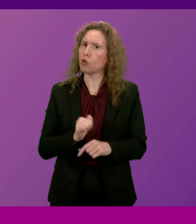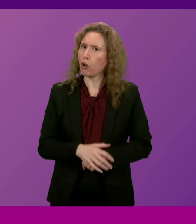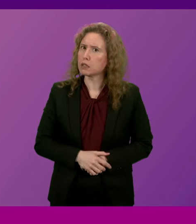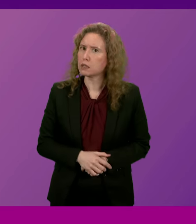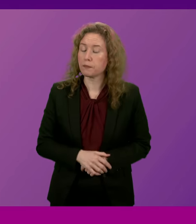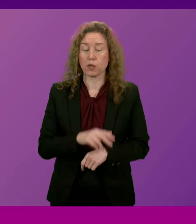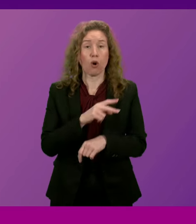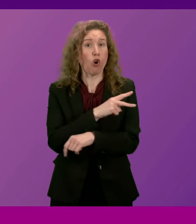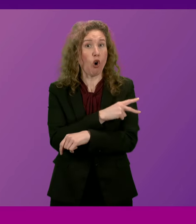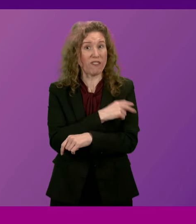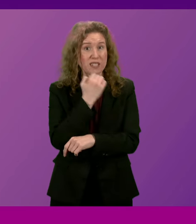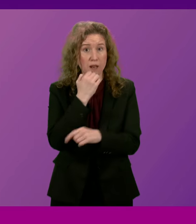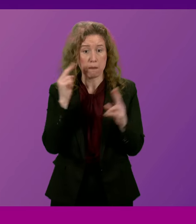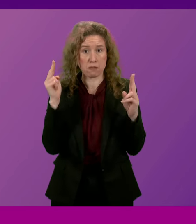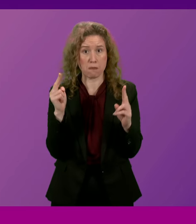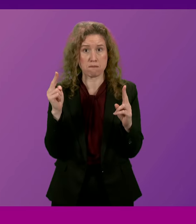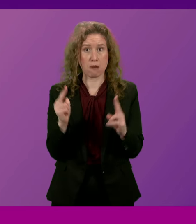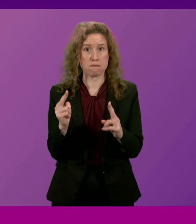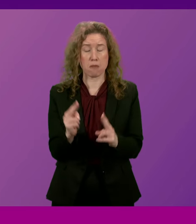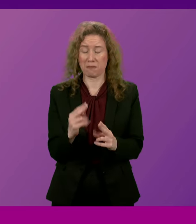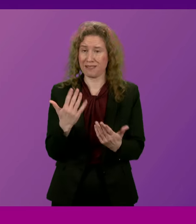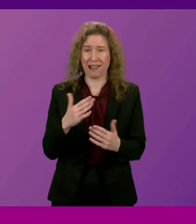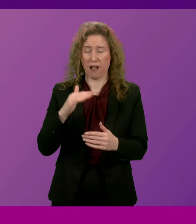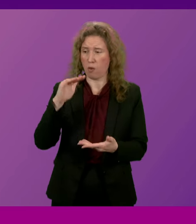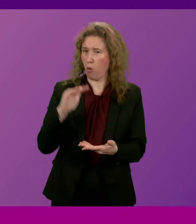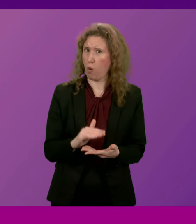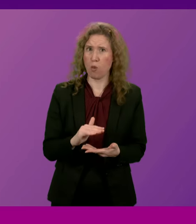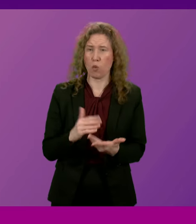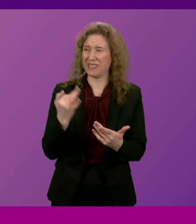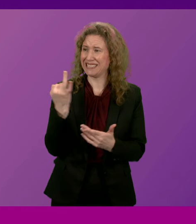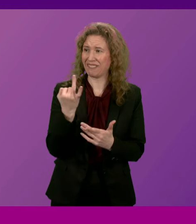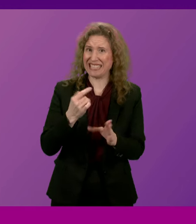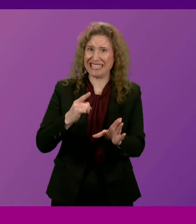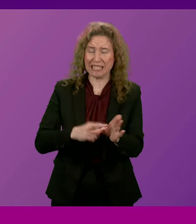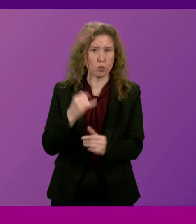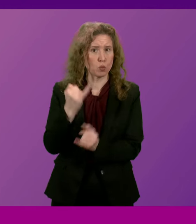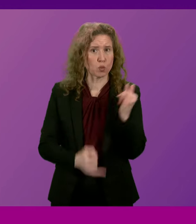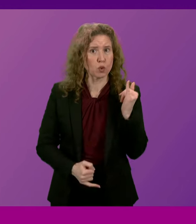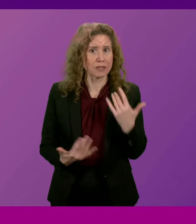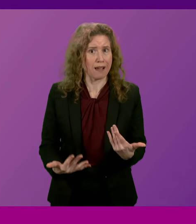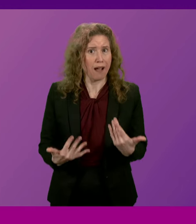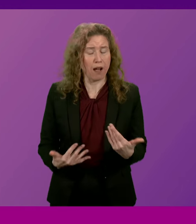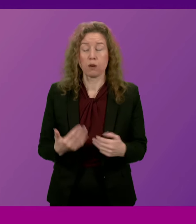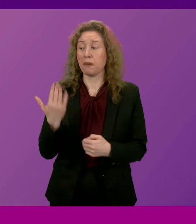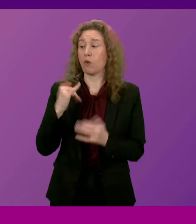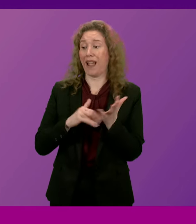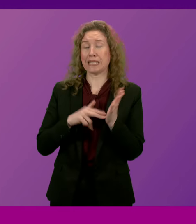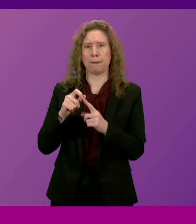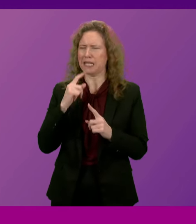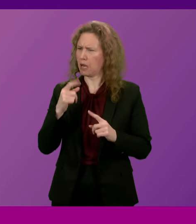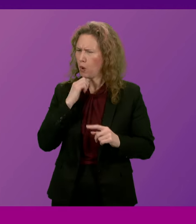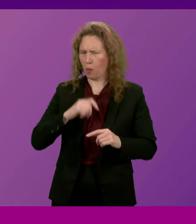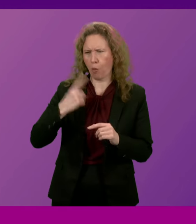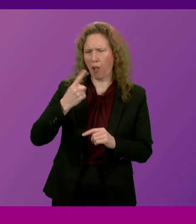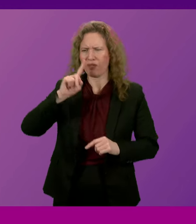Officer numbers are now at their lowest level here in Scotland for 17 years. The SNP used to promise that they would put 1